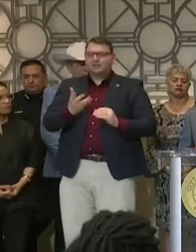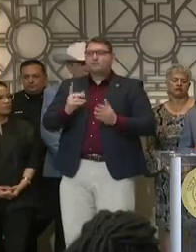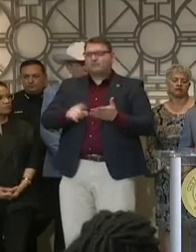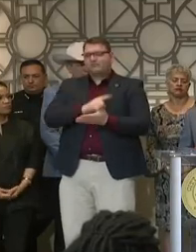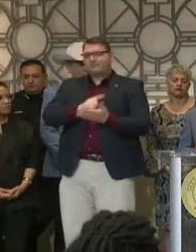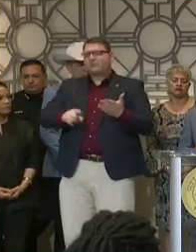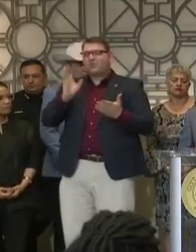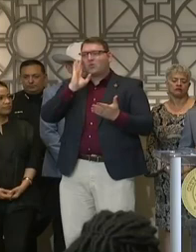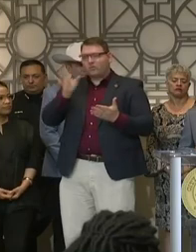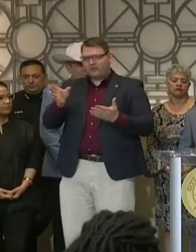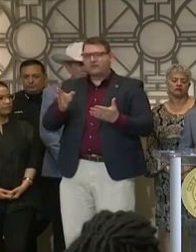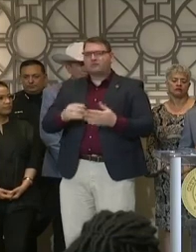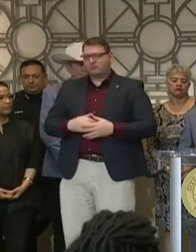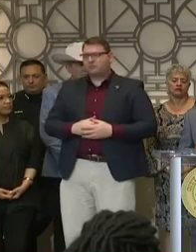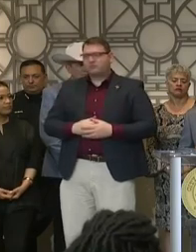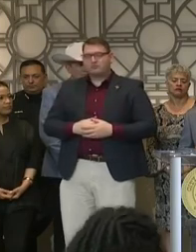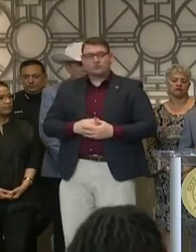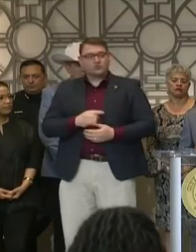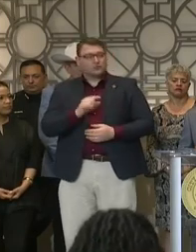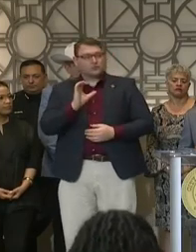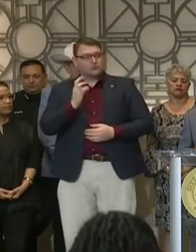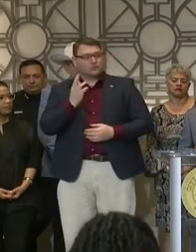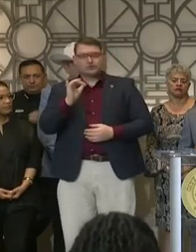have been working very, very hard.